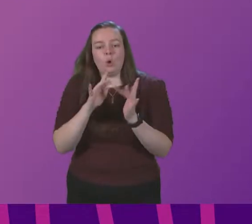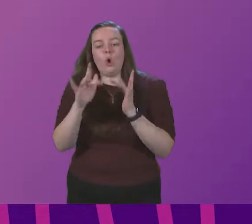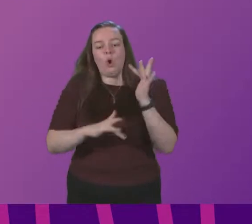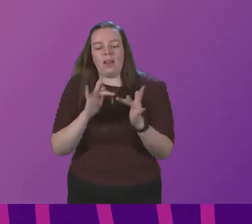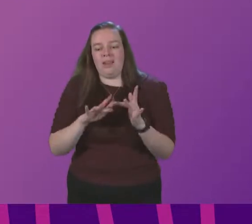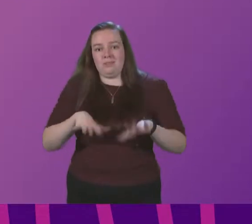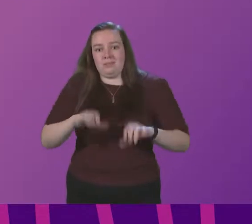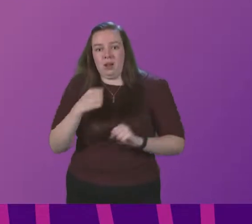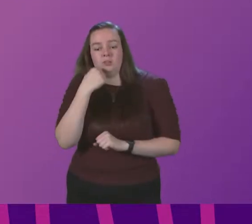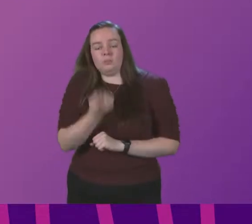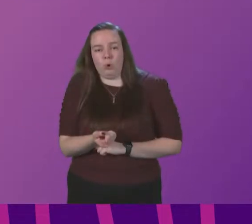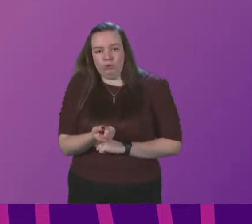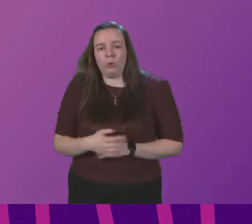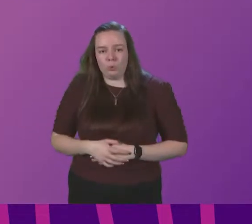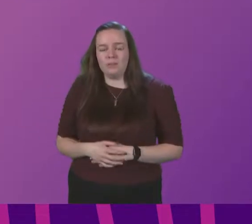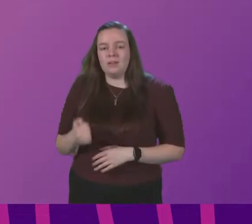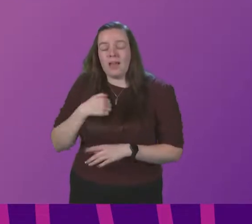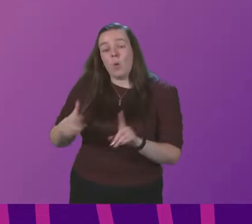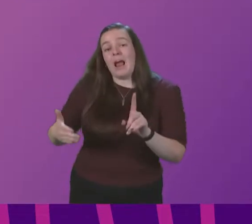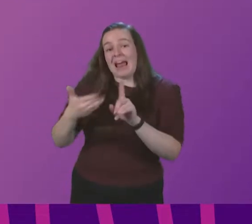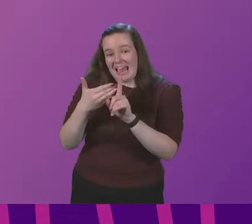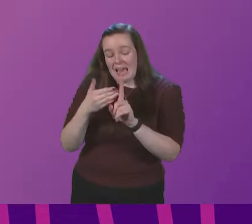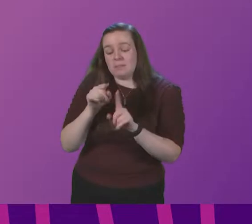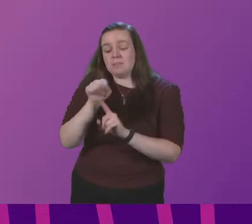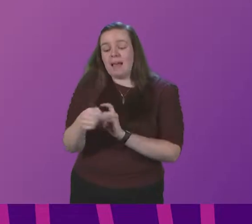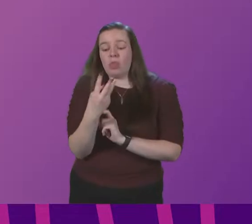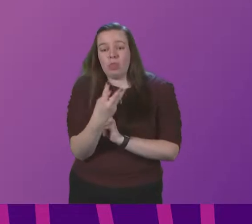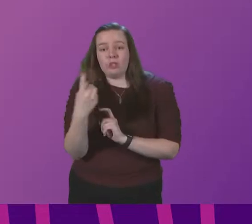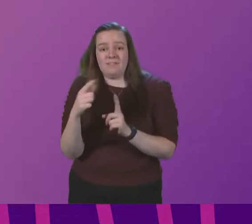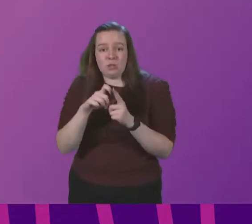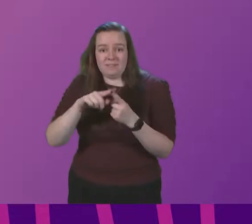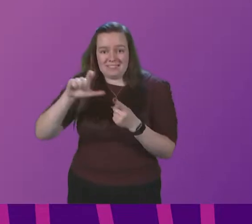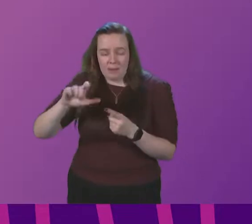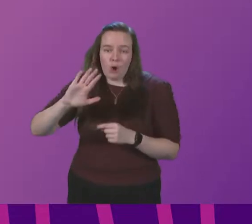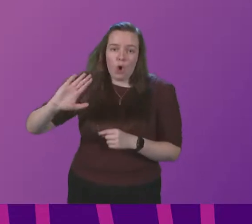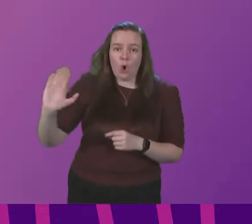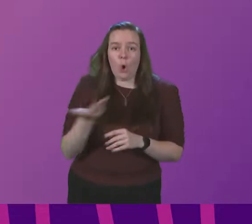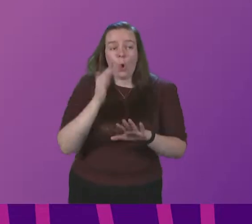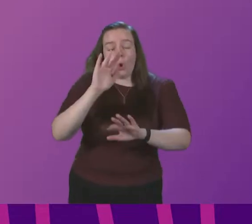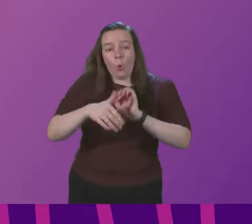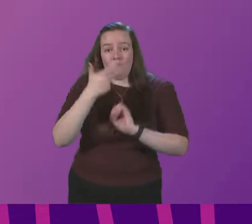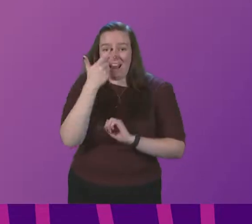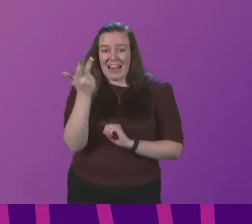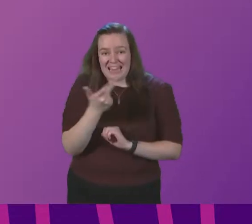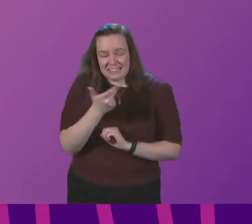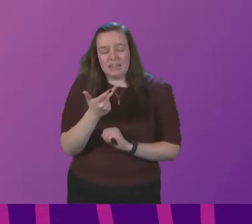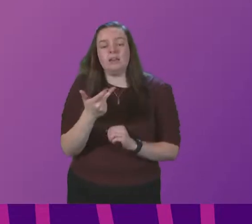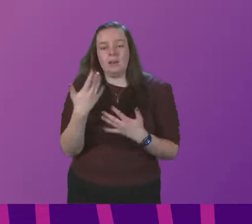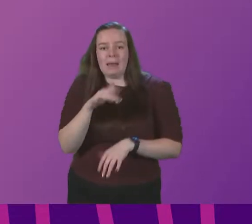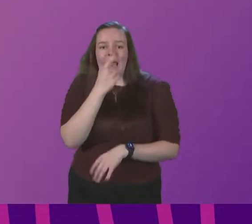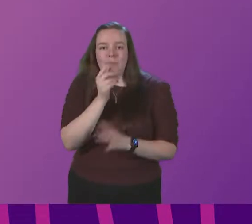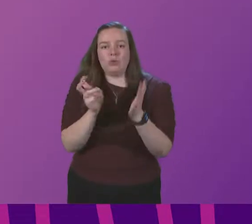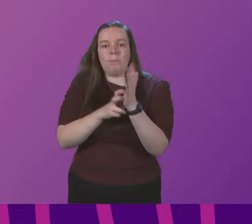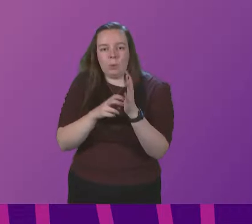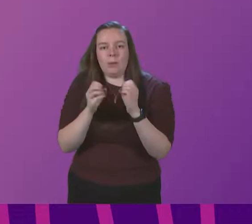from tomorrow. Our aim is that by the 31st of December, everyone over 18 will have been able to book a